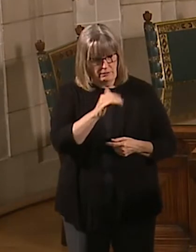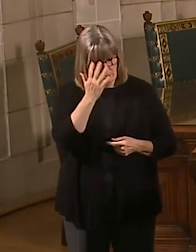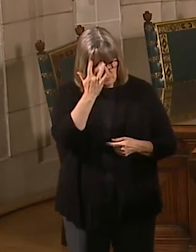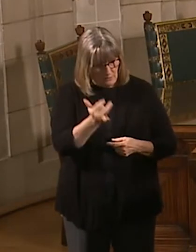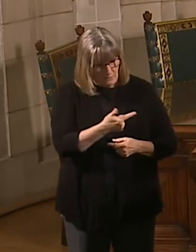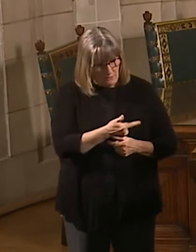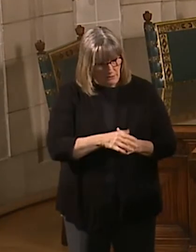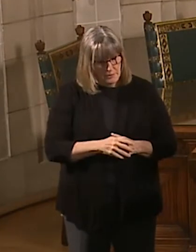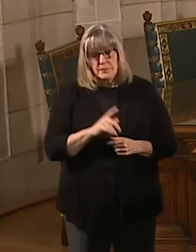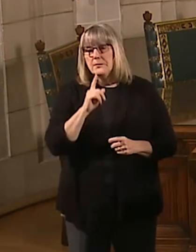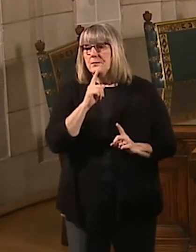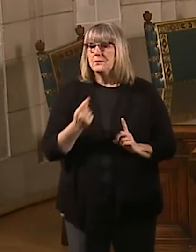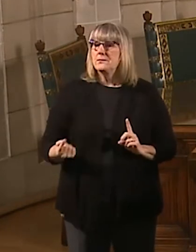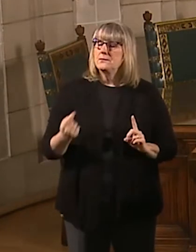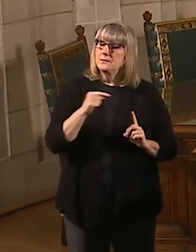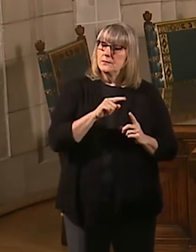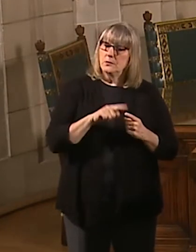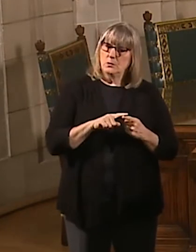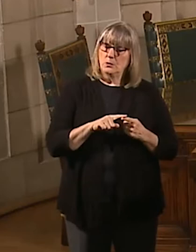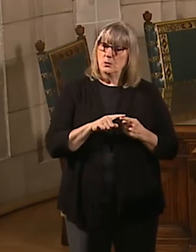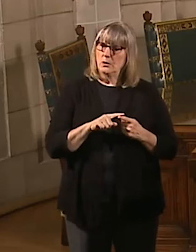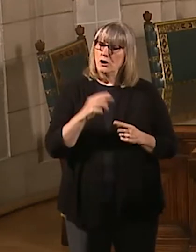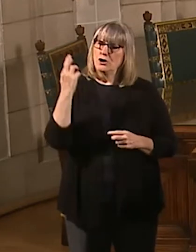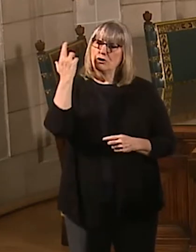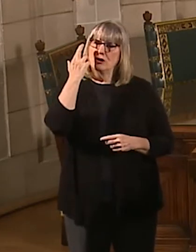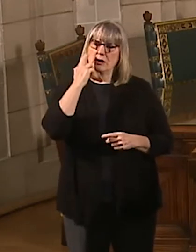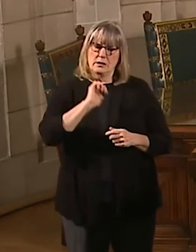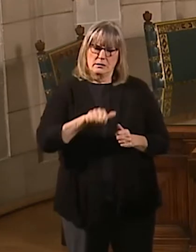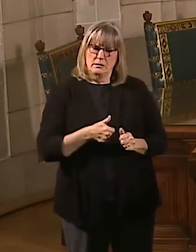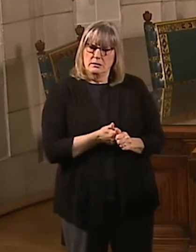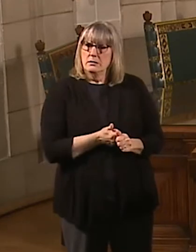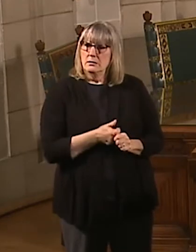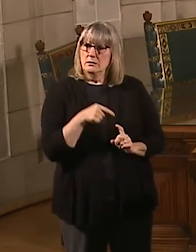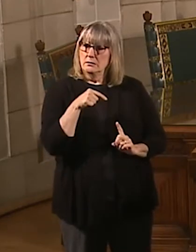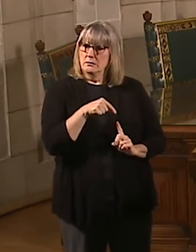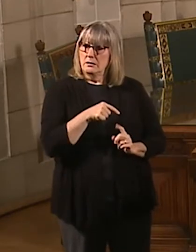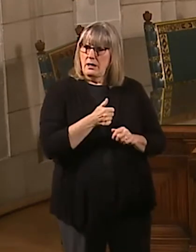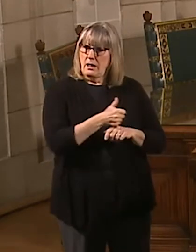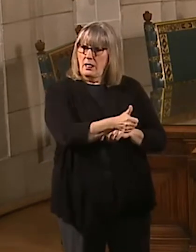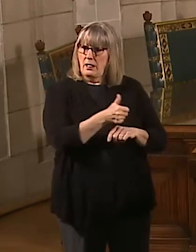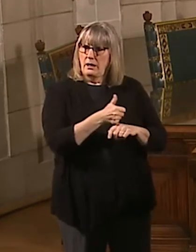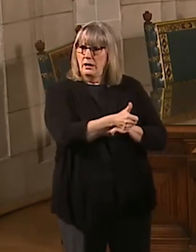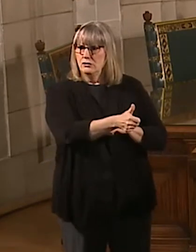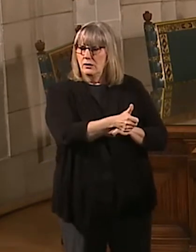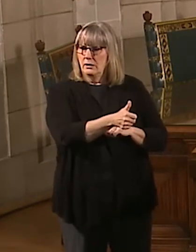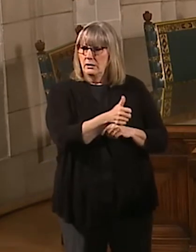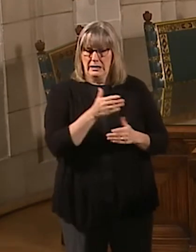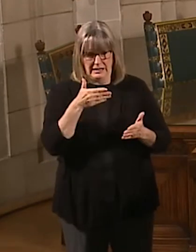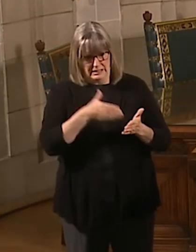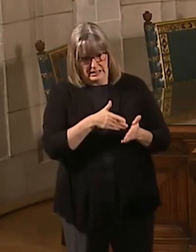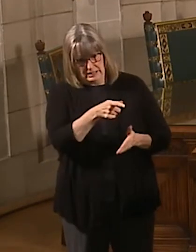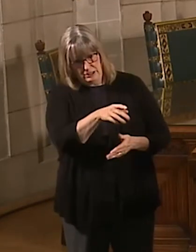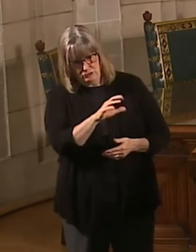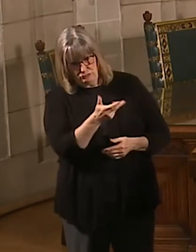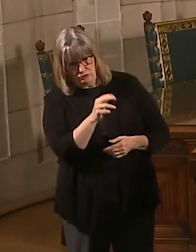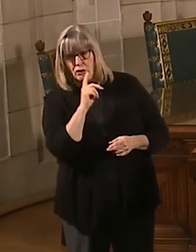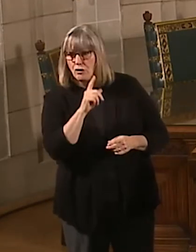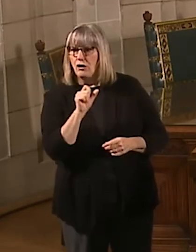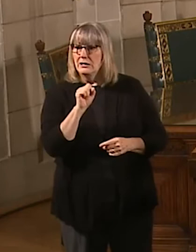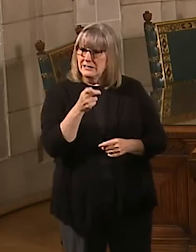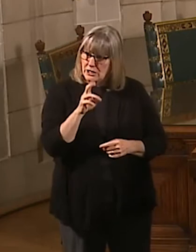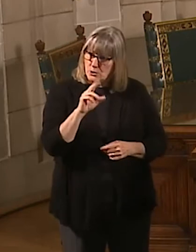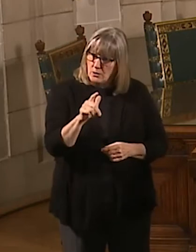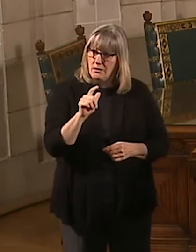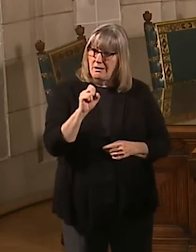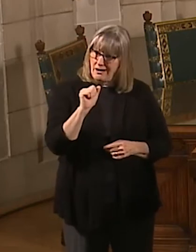So I think it gets back to just the nature of the allegations the allegations against Charles Herbster are of sexual assault